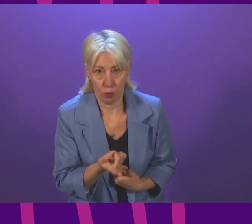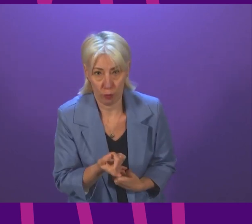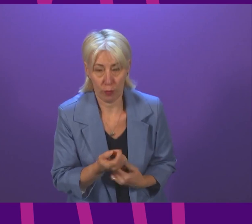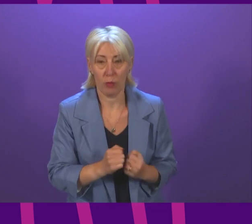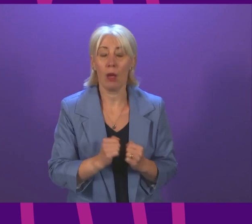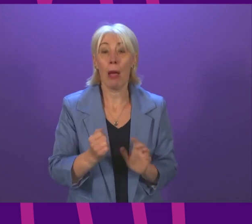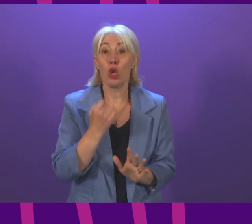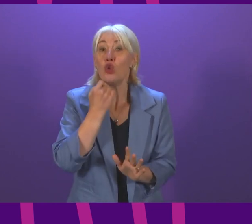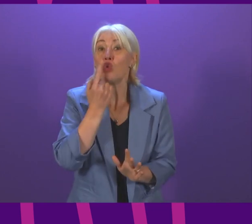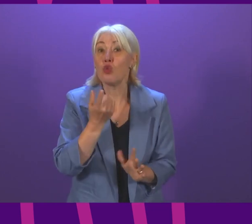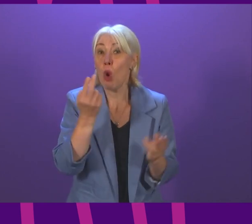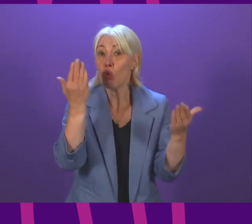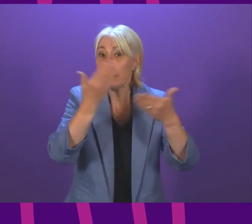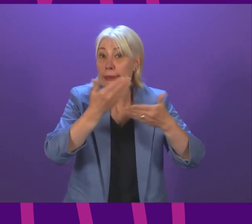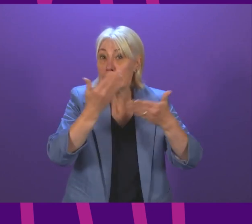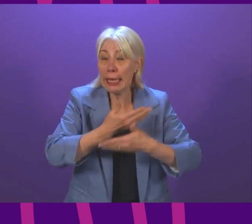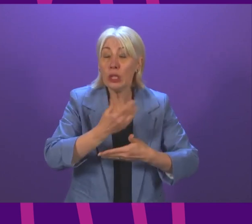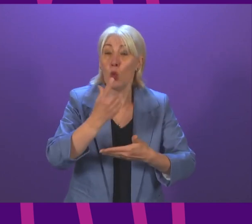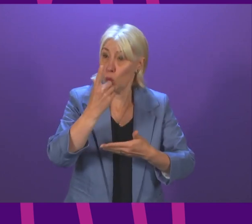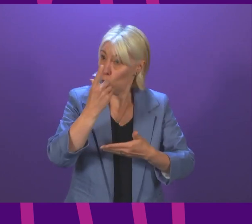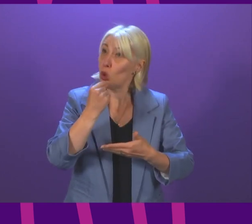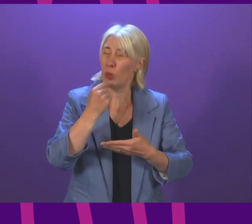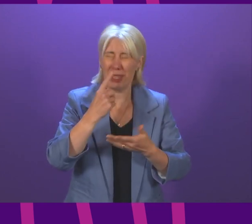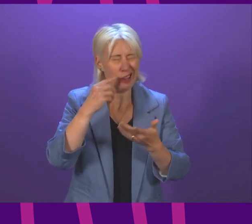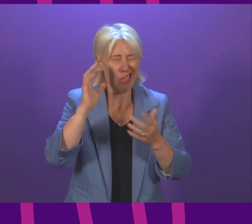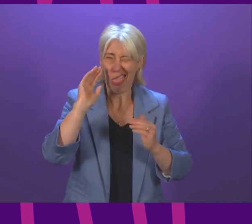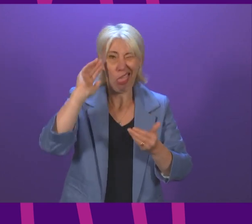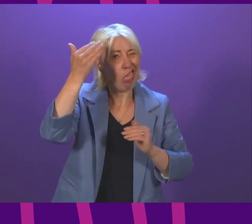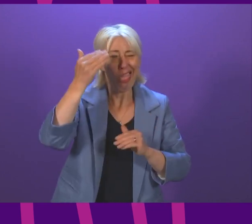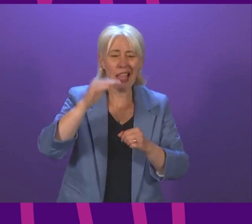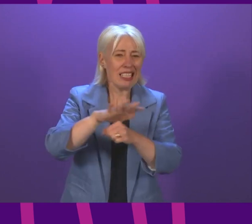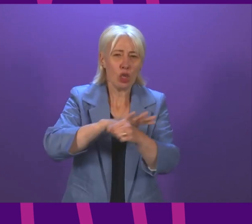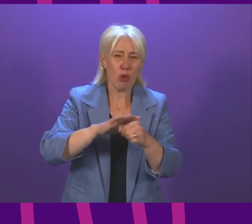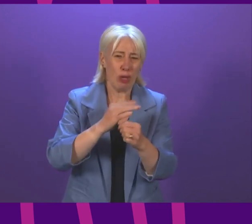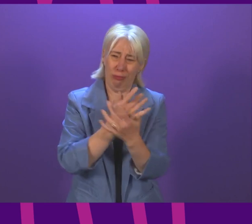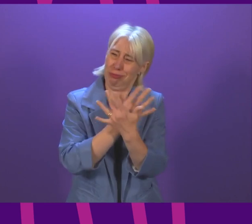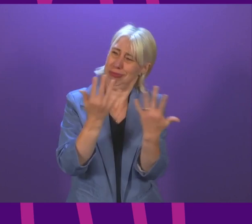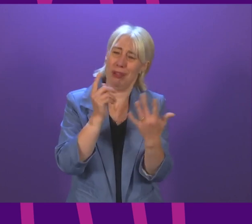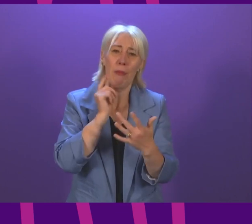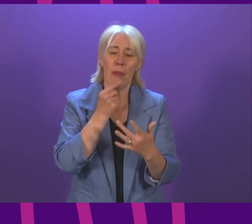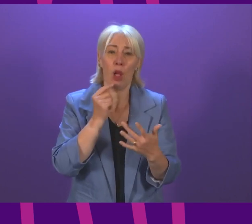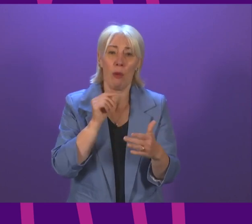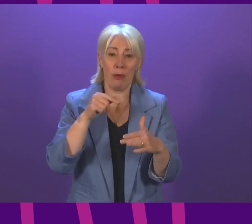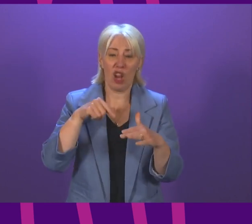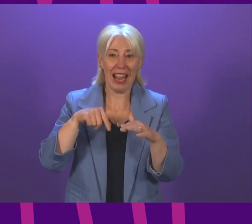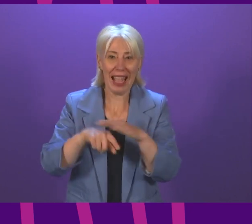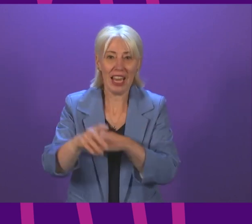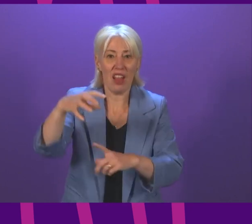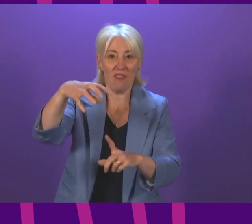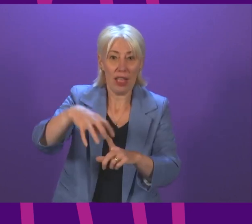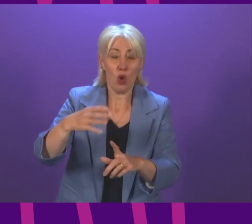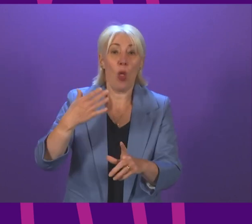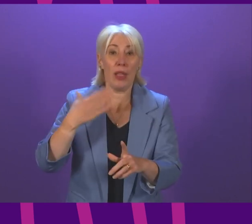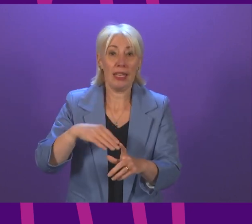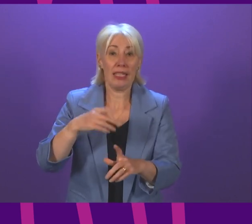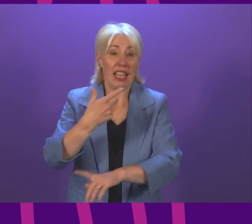by tomorrow night, we could be in the ridiculous situation where hundreds of people will be at venues where they need a vaccine